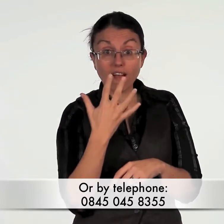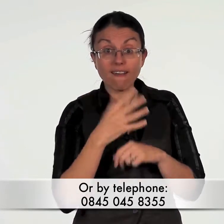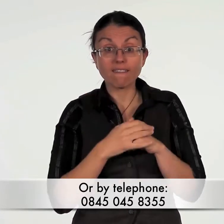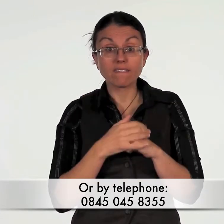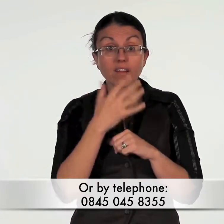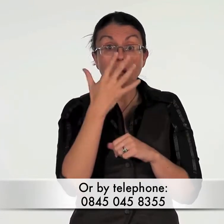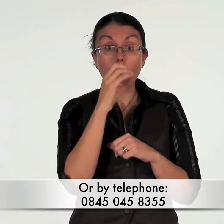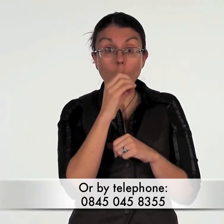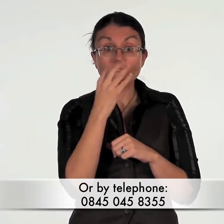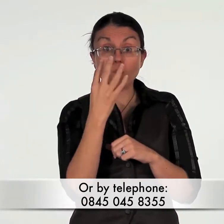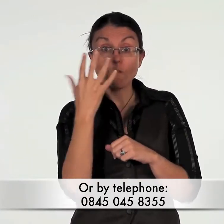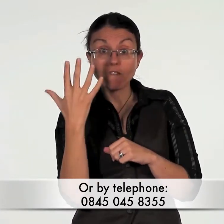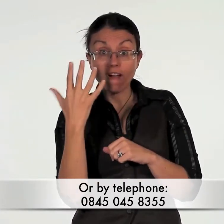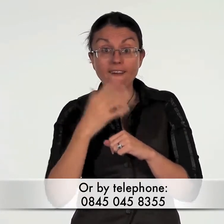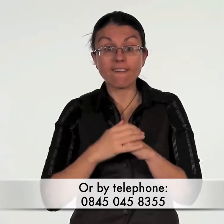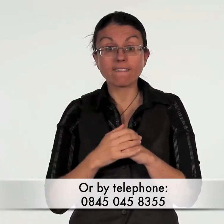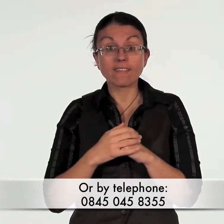8355